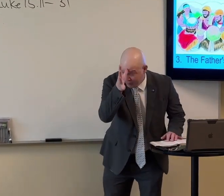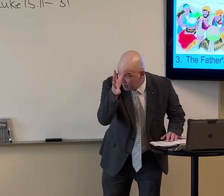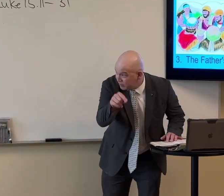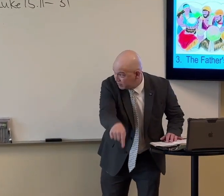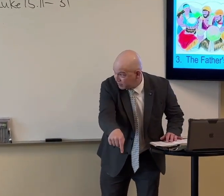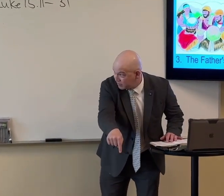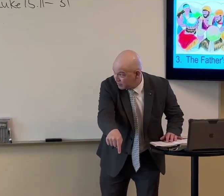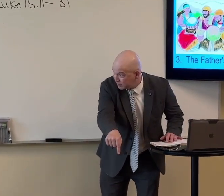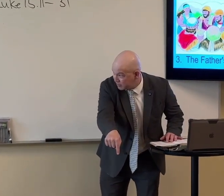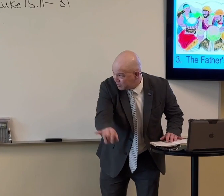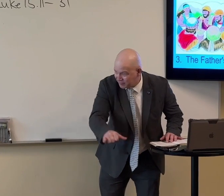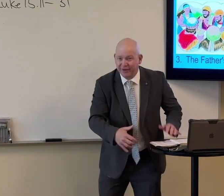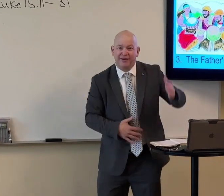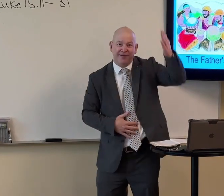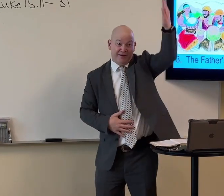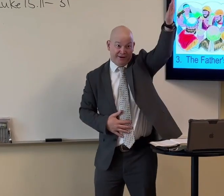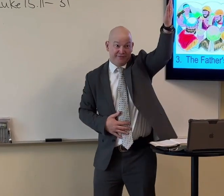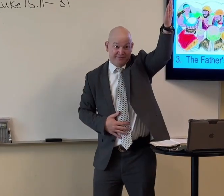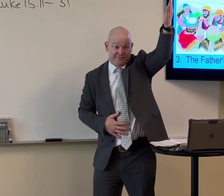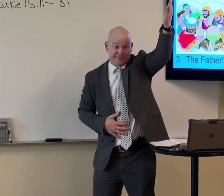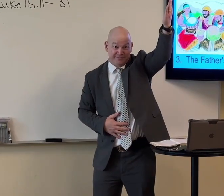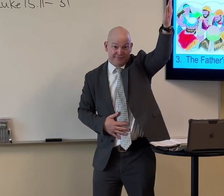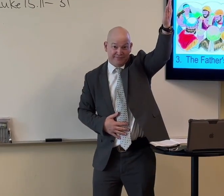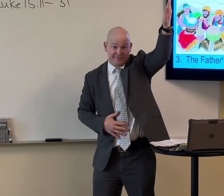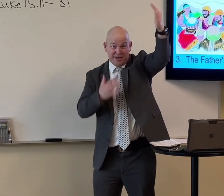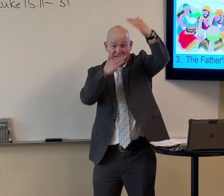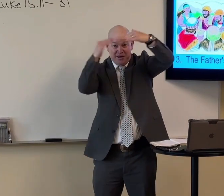This father here. And the heavenly father as well.